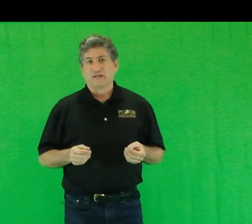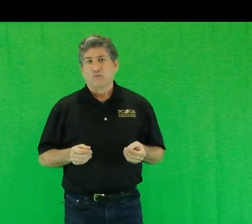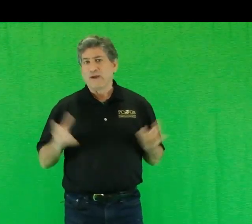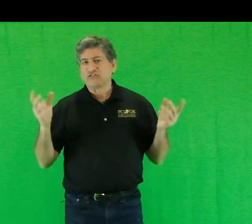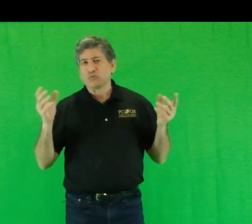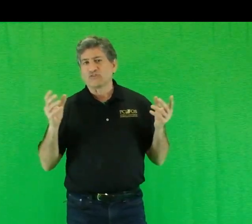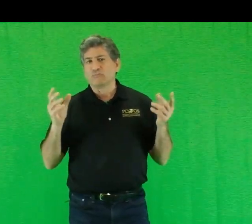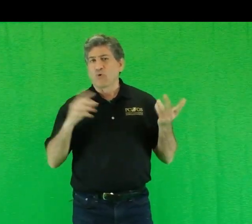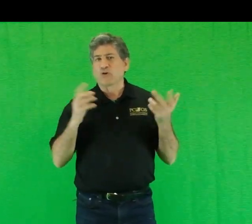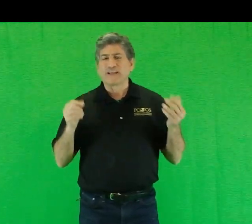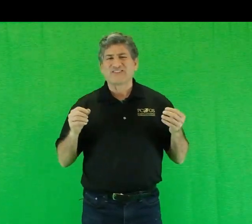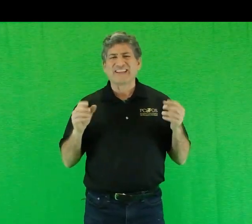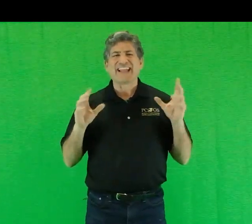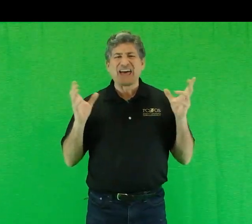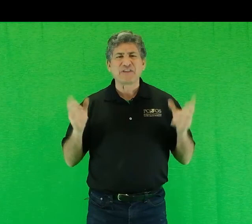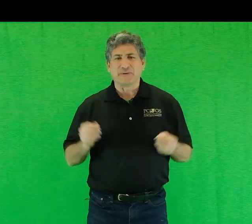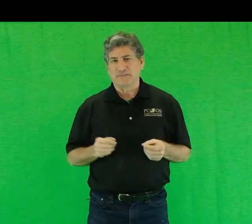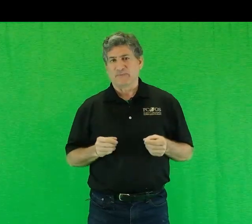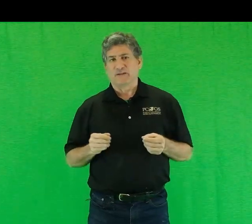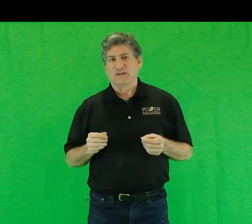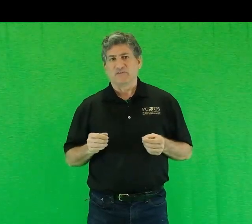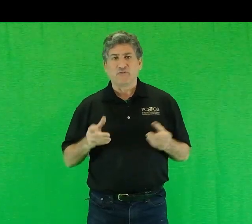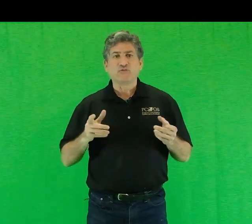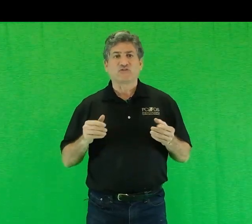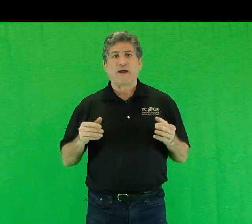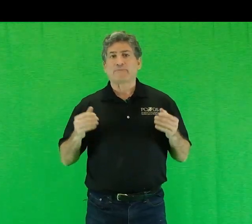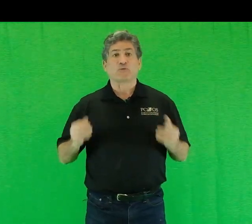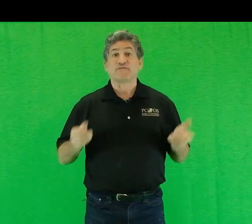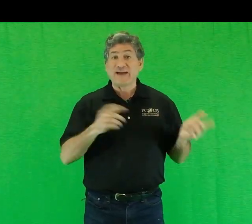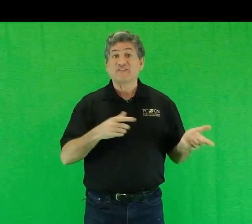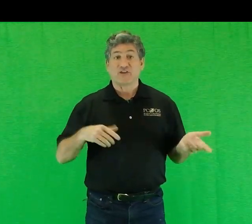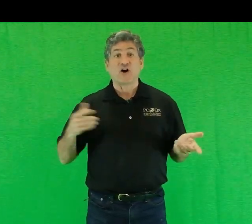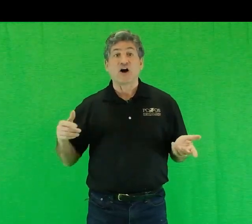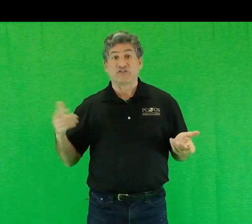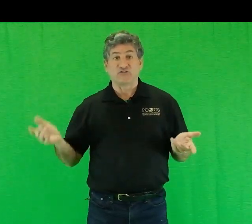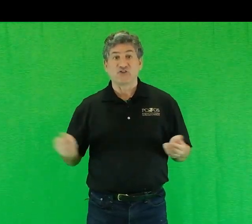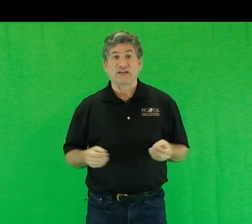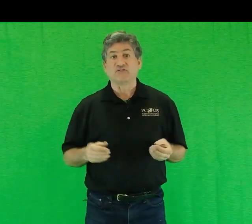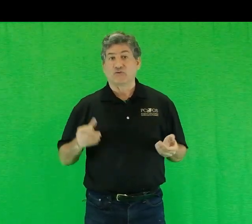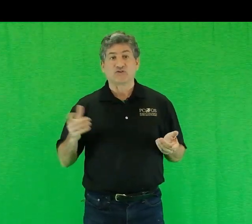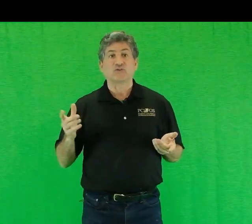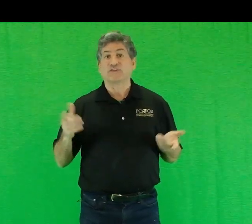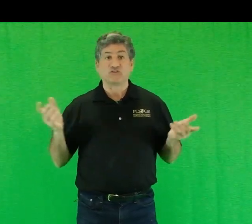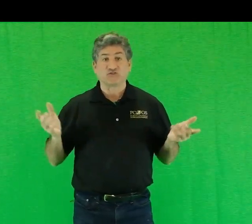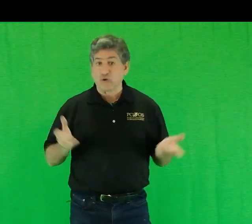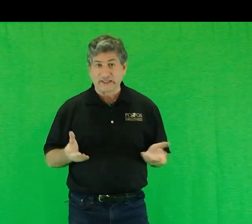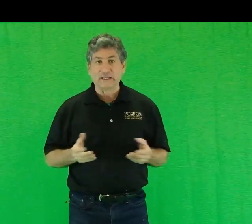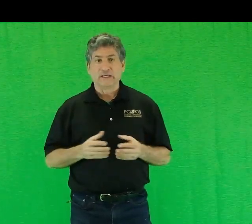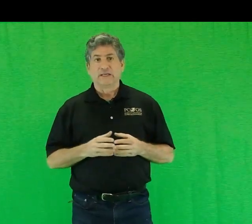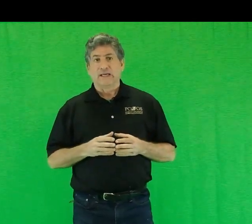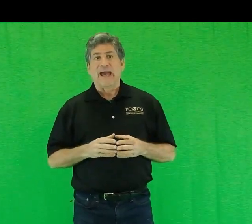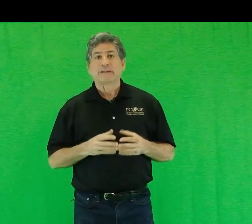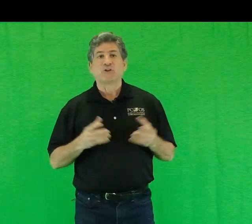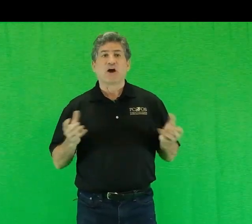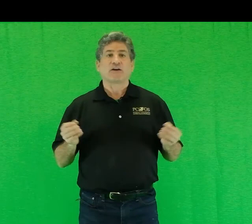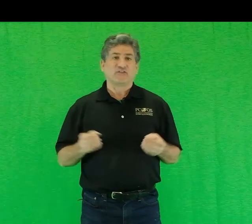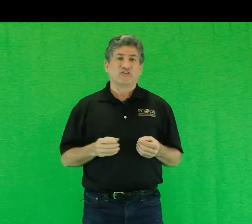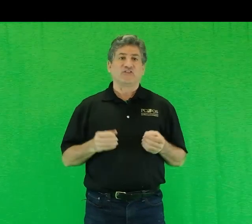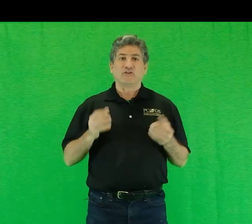waste was more or less an anathema. Food scraps were fed to the hogs and chickens or turned into soil. Animal carcasses and